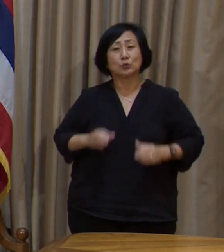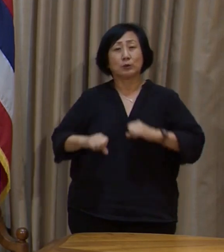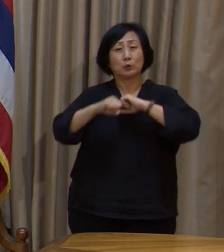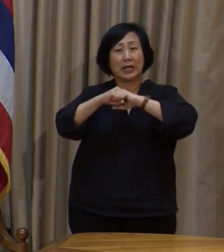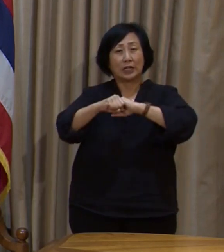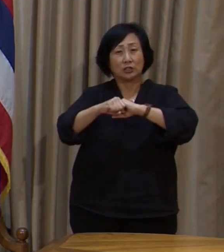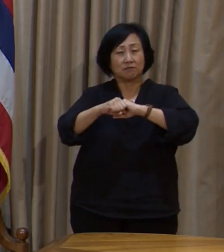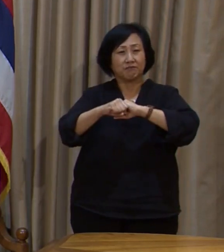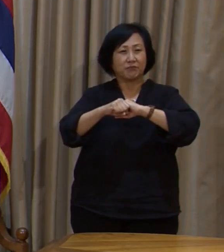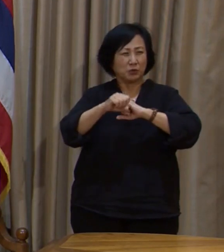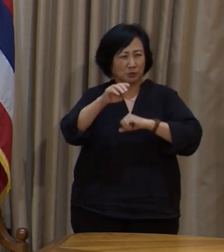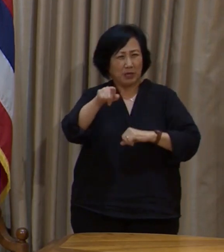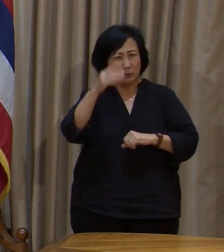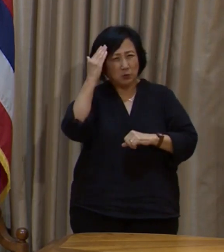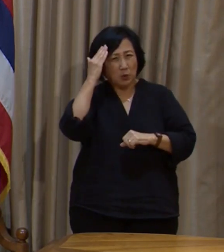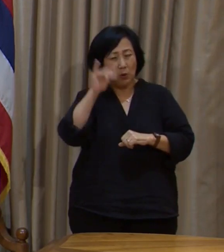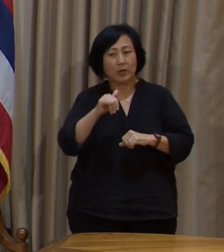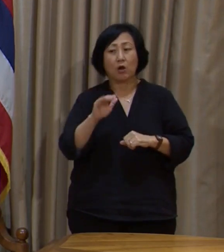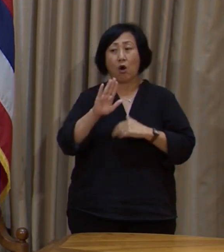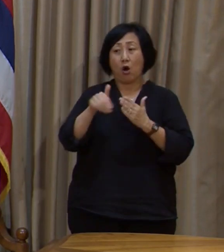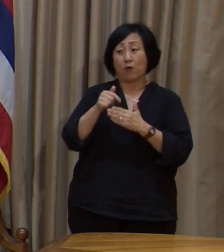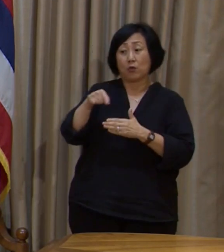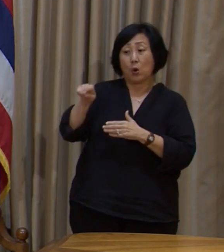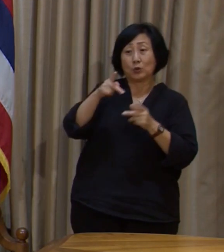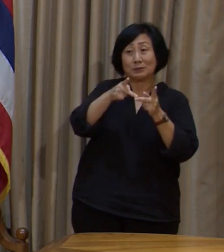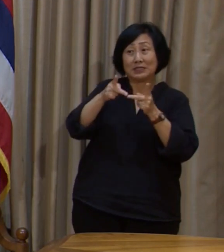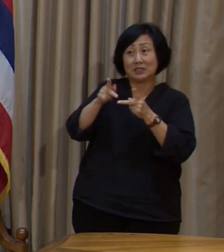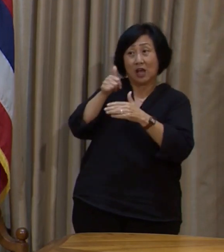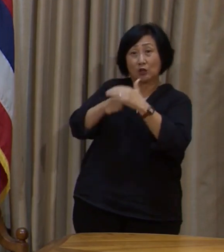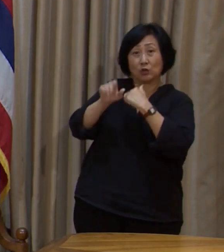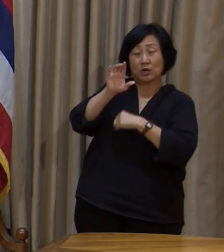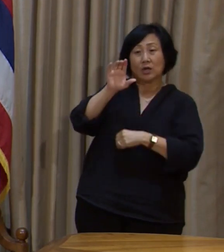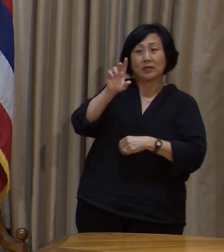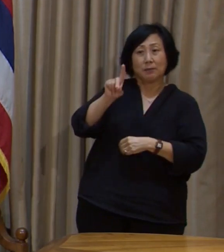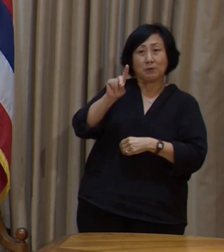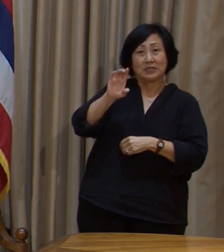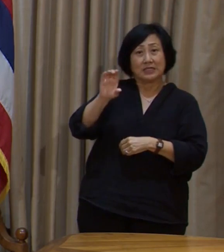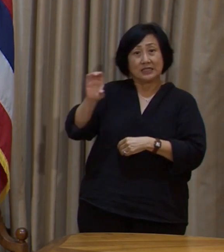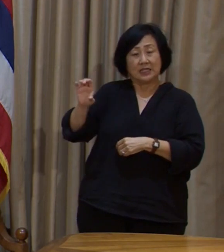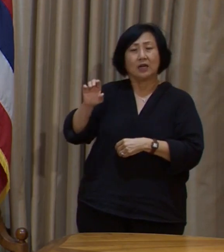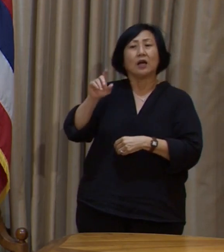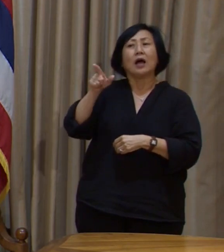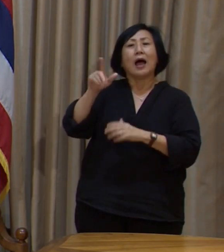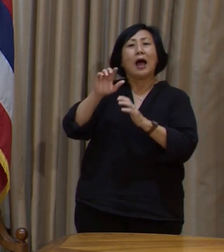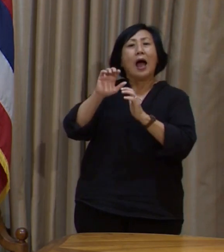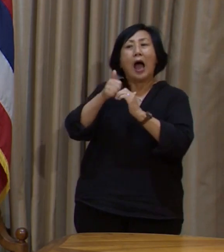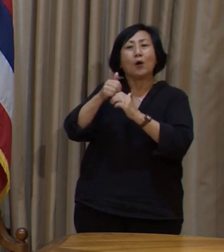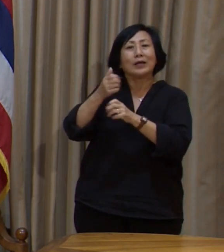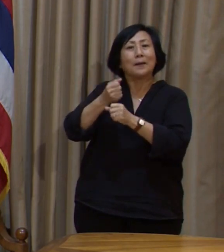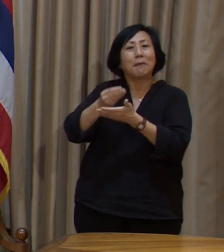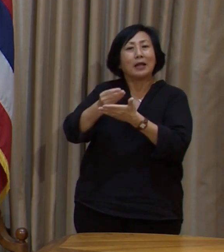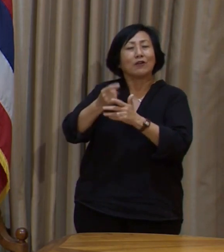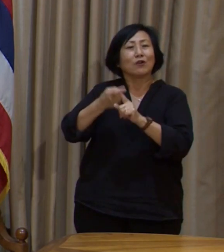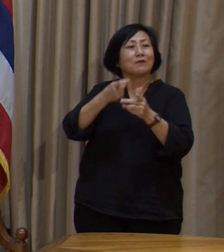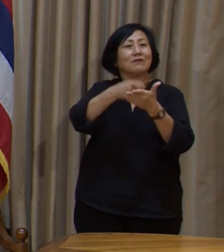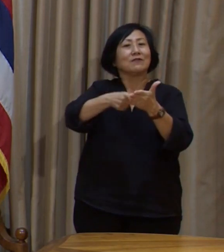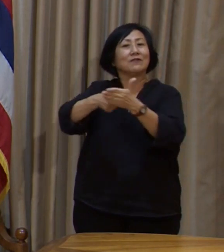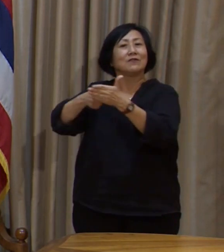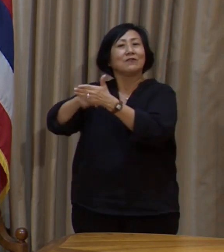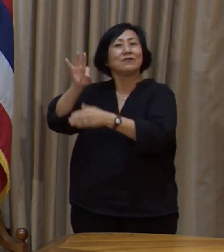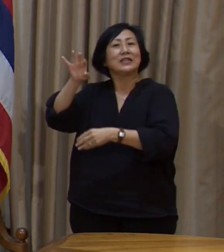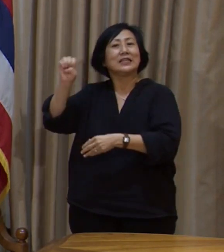As you may be aware, all of those positions are funded by fees assessed against the